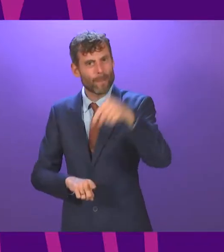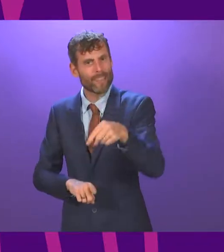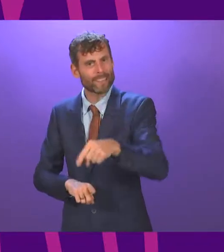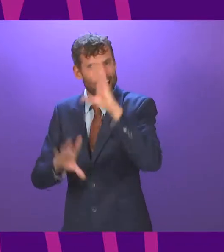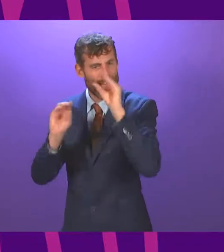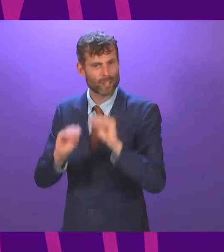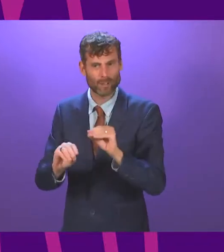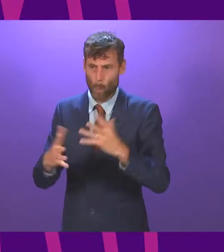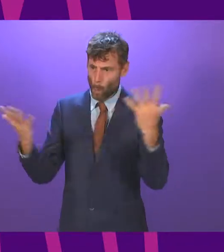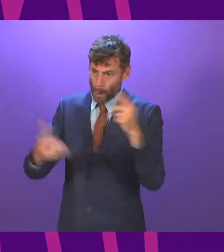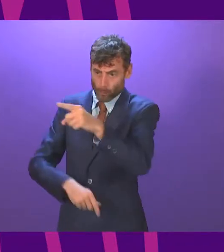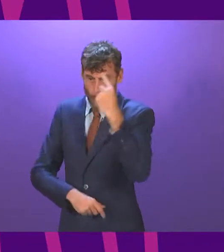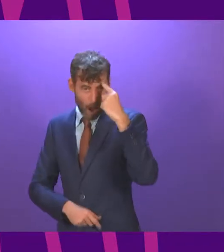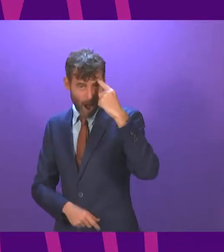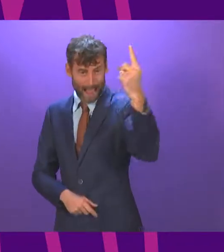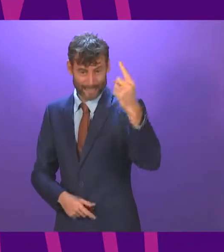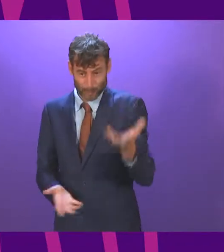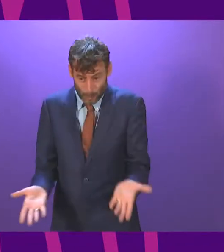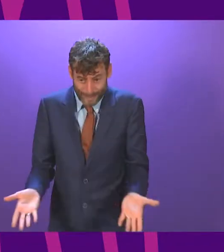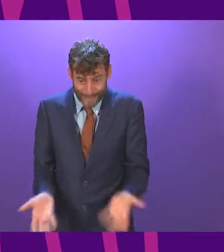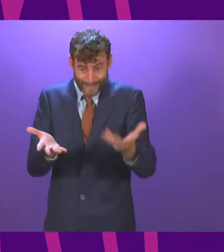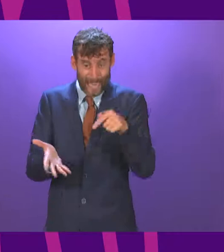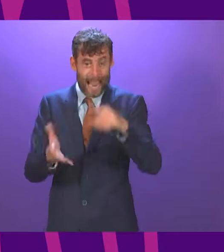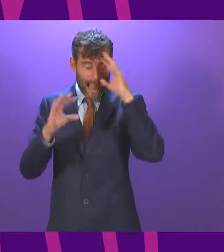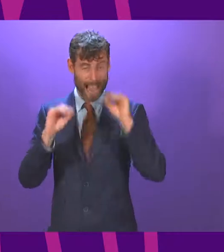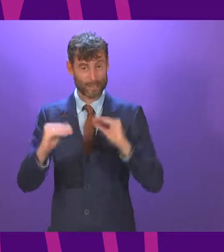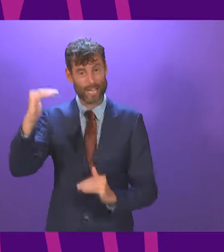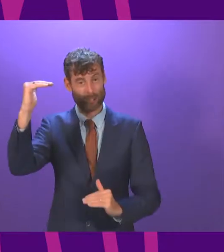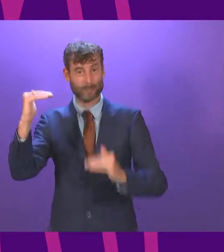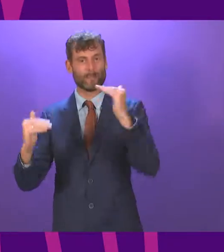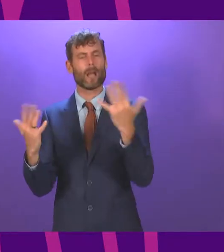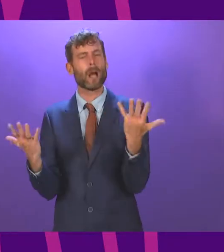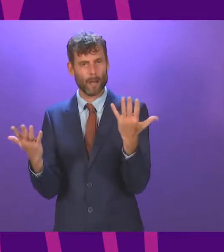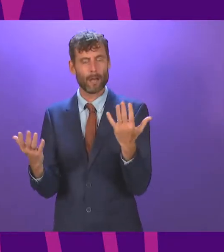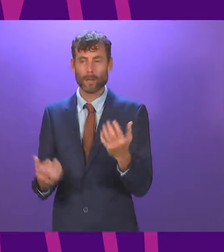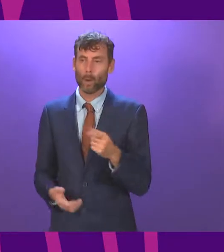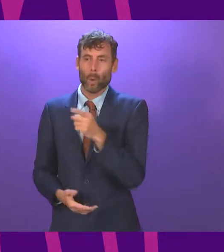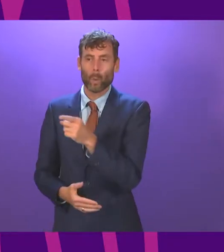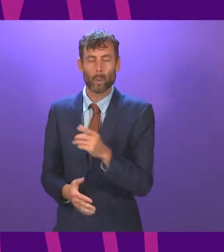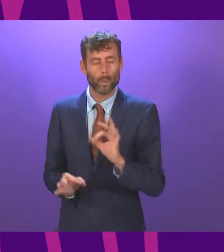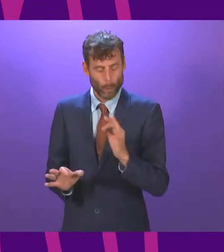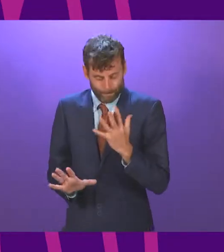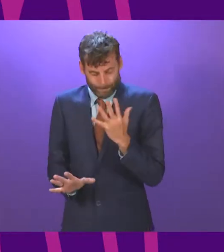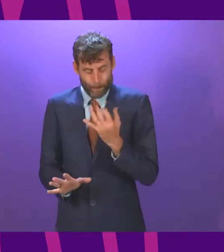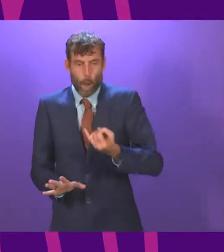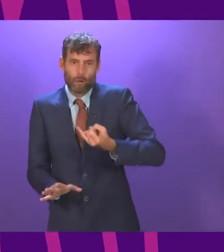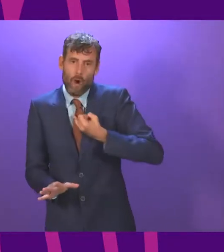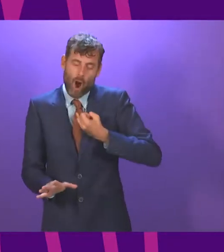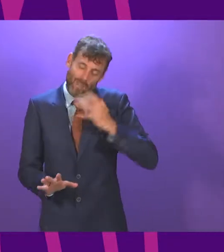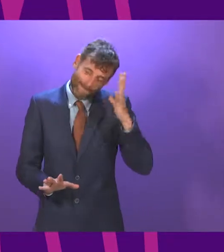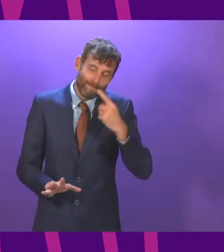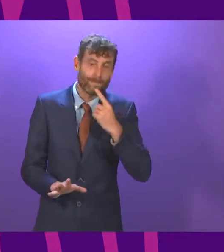restore standards in our education system? Where is the humility when it comes to admitting that the SNP have got it wrong?